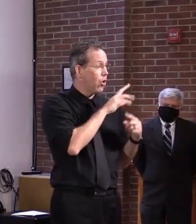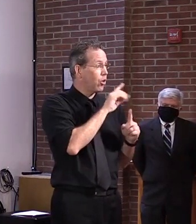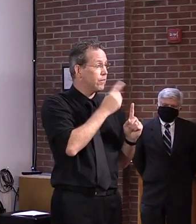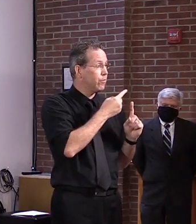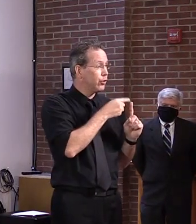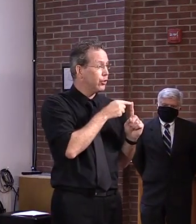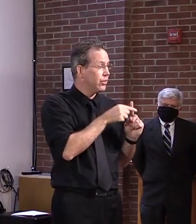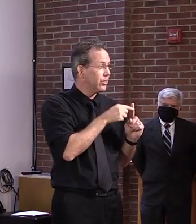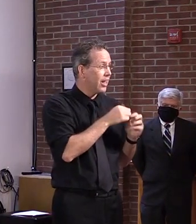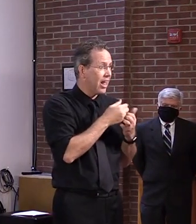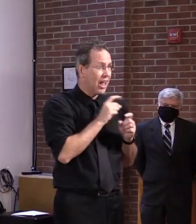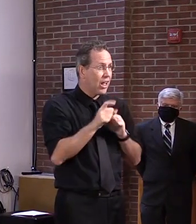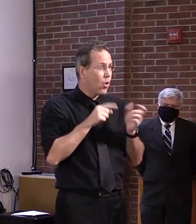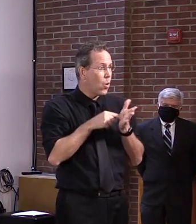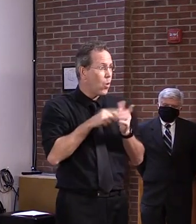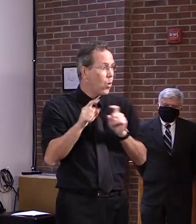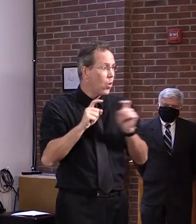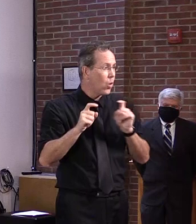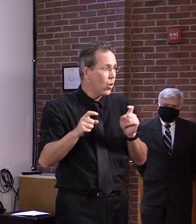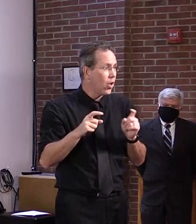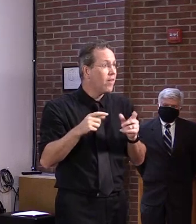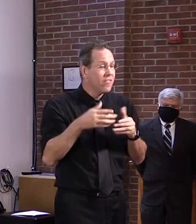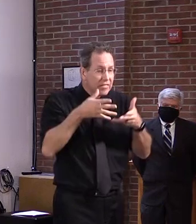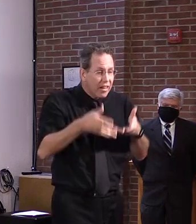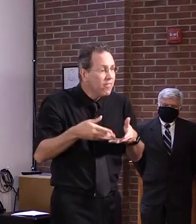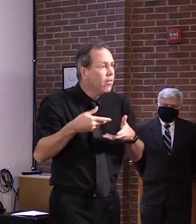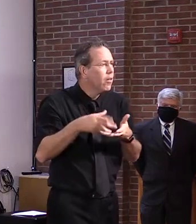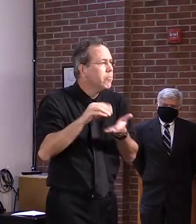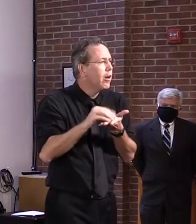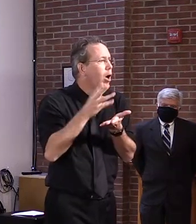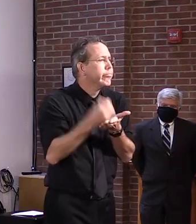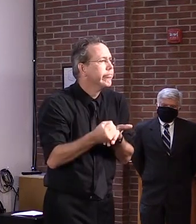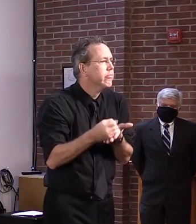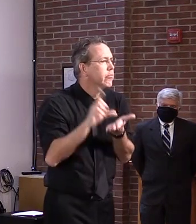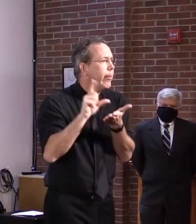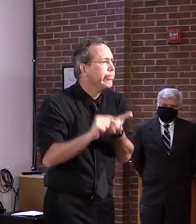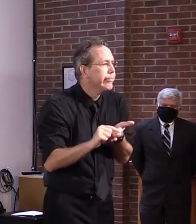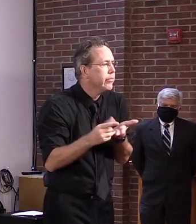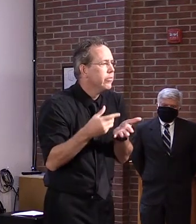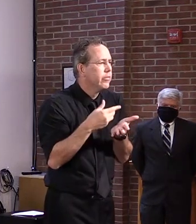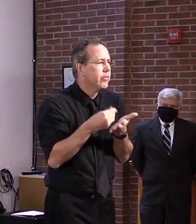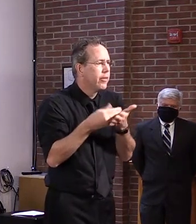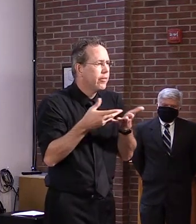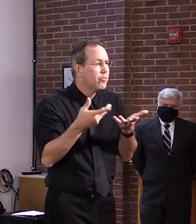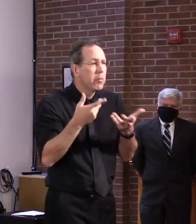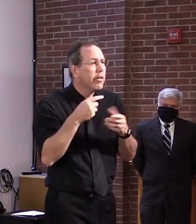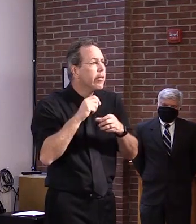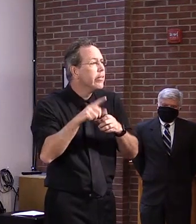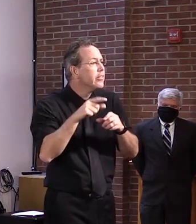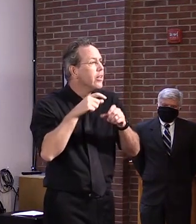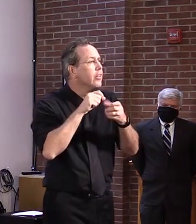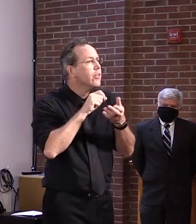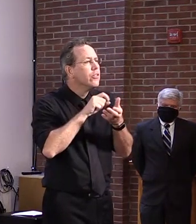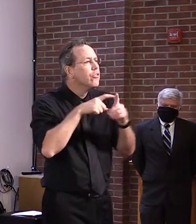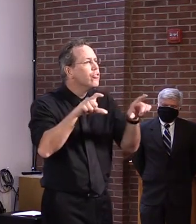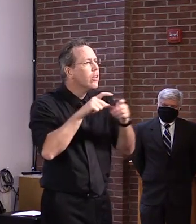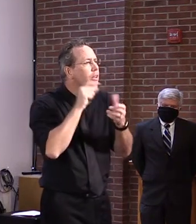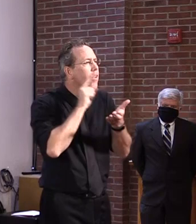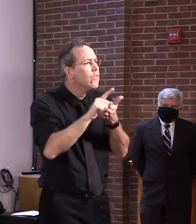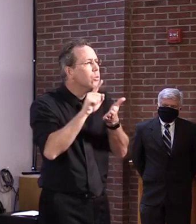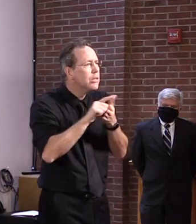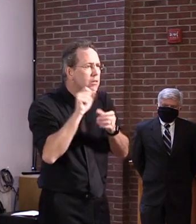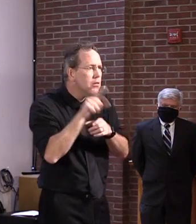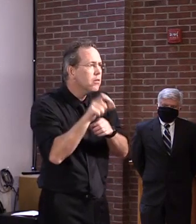end up issuing different, uh, separate checks for each week of the benefit. But we may end up processing all of those at the same time,